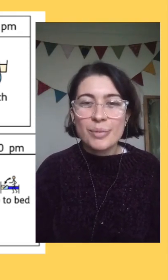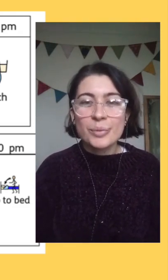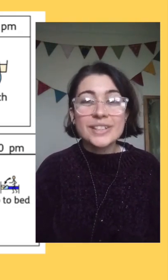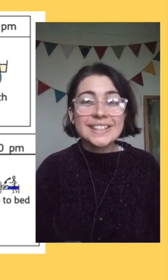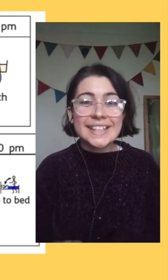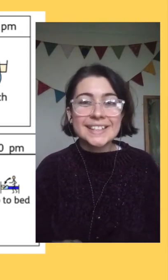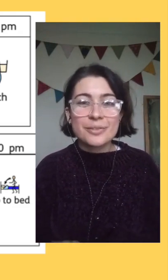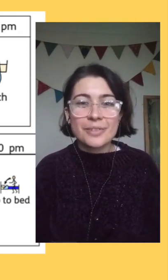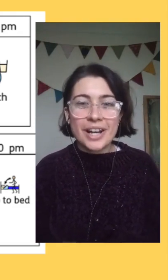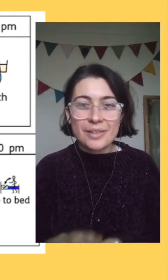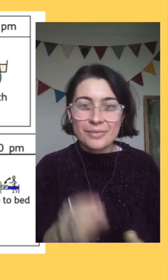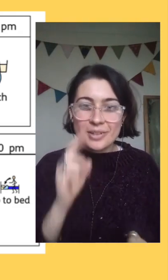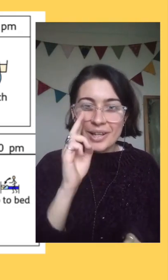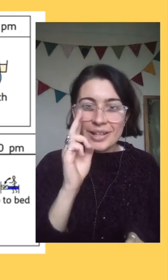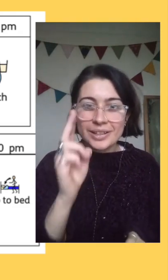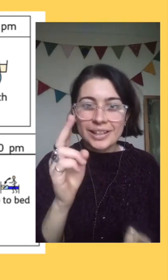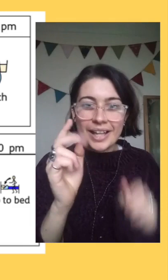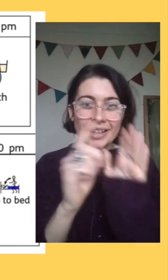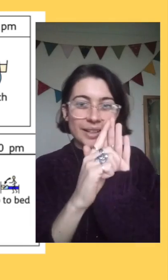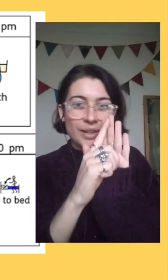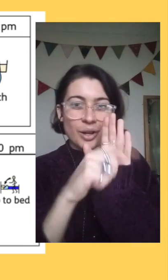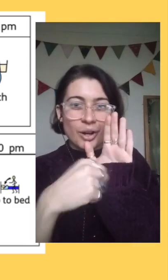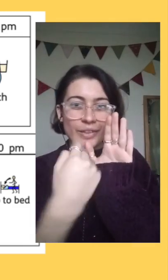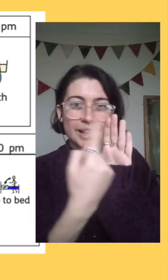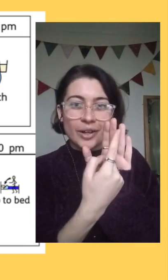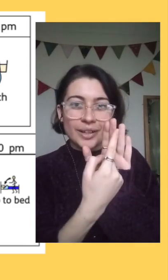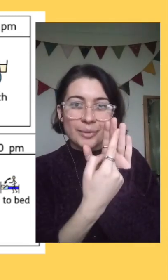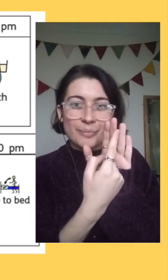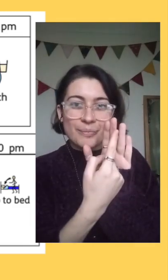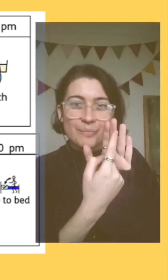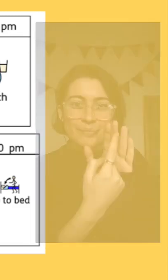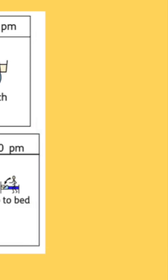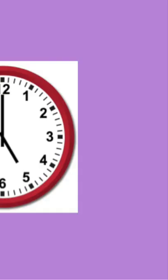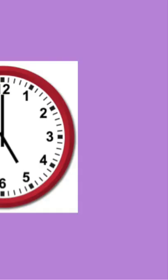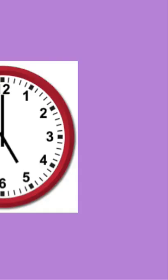But what does 6.05 look like on the clock?